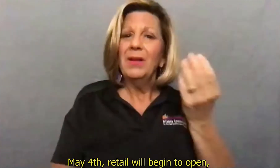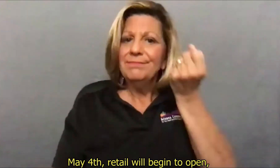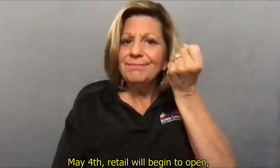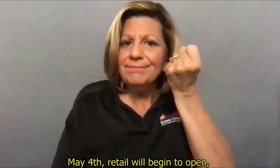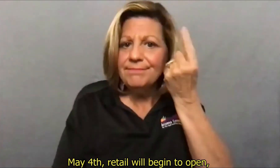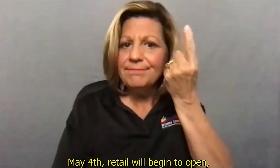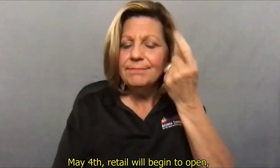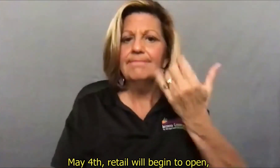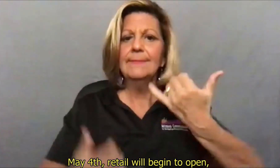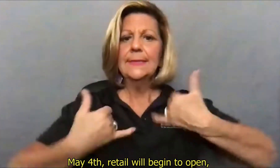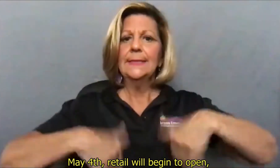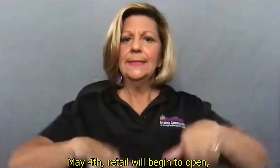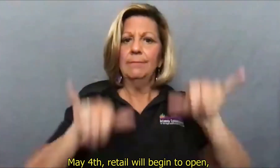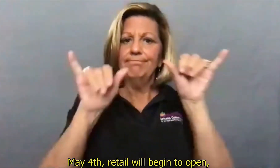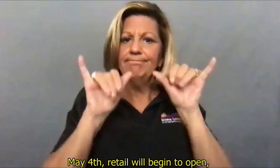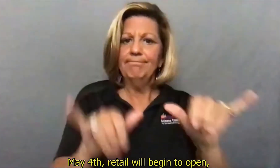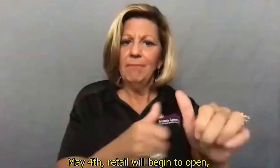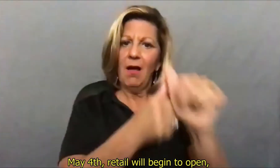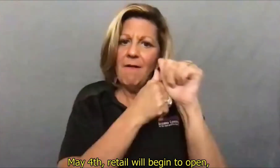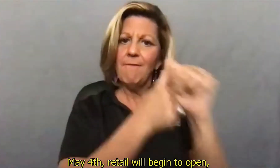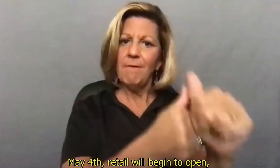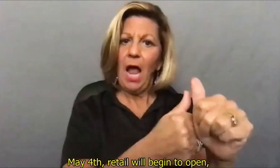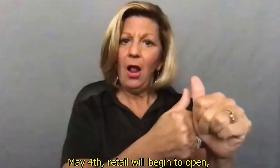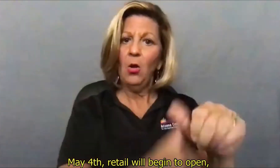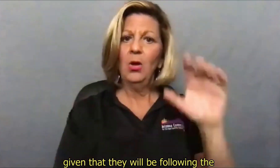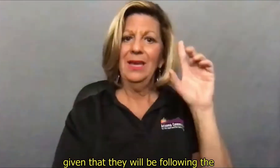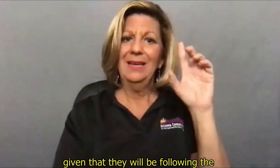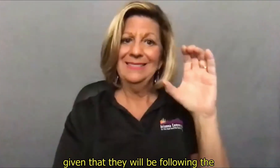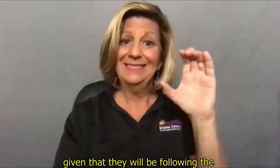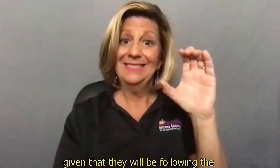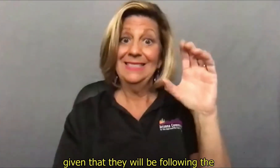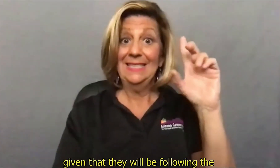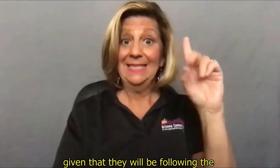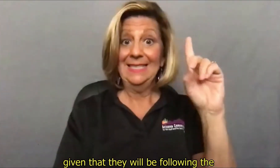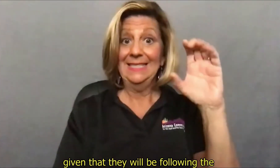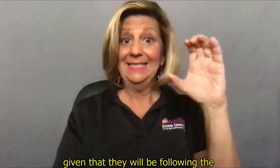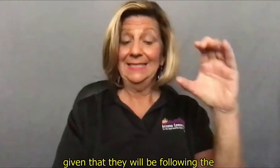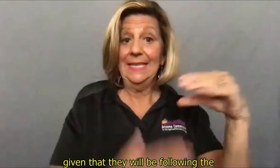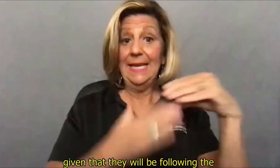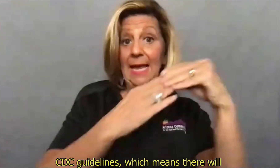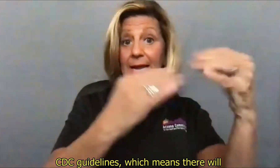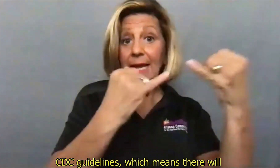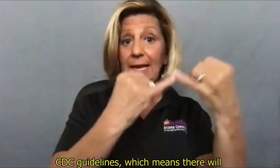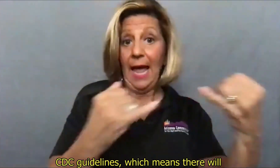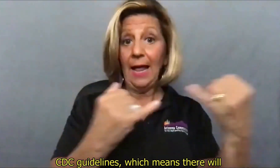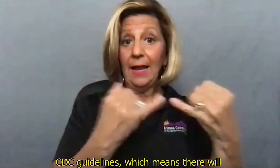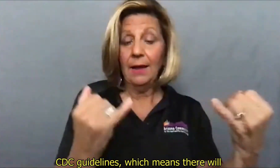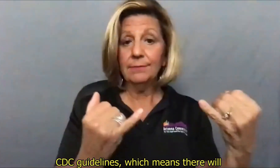will begin to open given that they will be following the CDC guidelines,